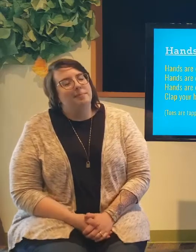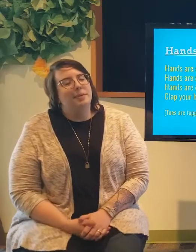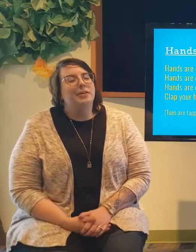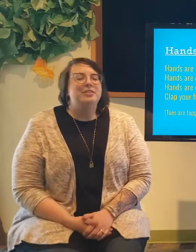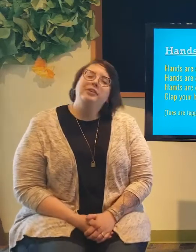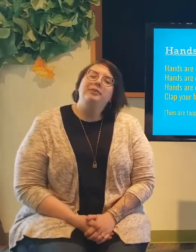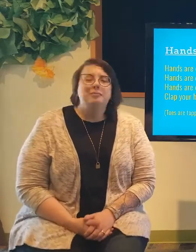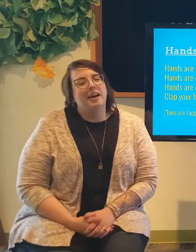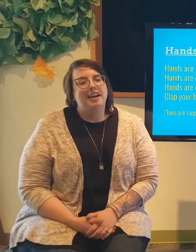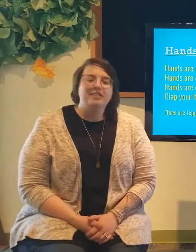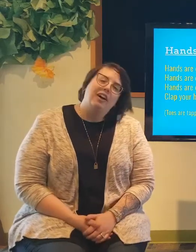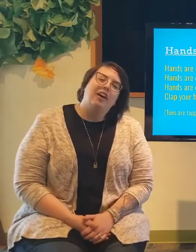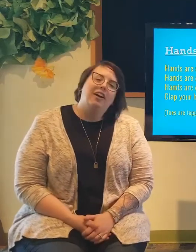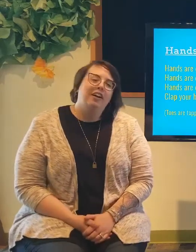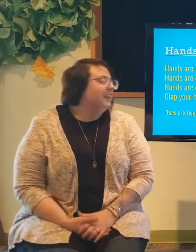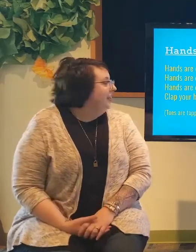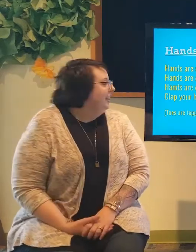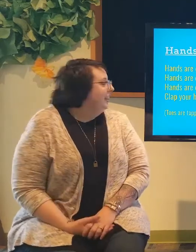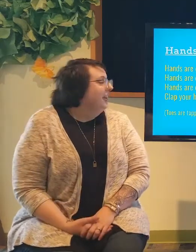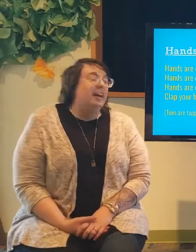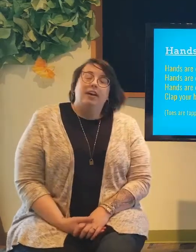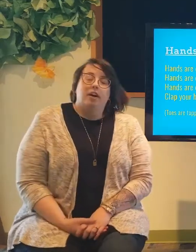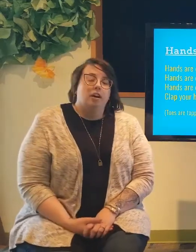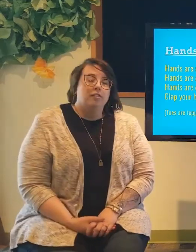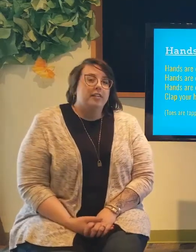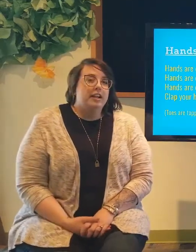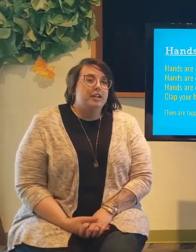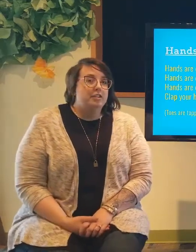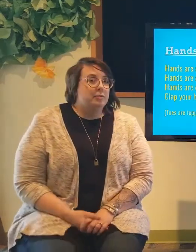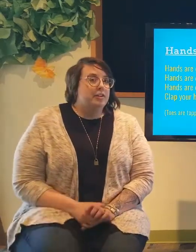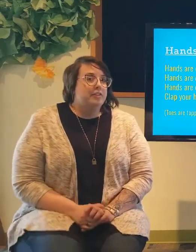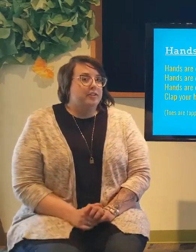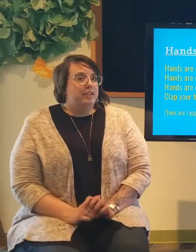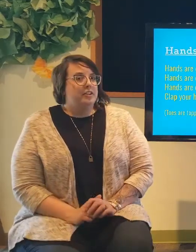your toes, my darling. All right, can wiggle your fingers?